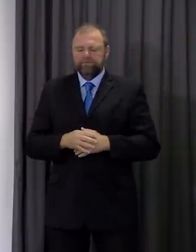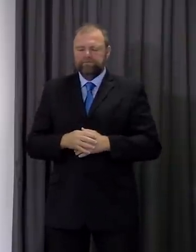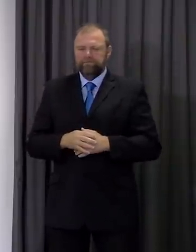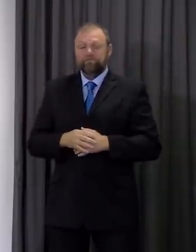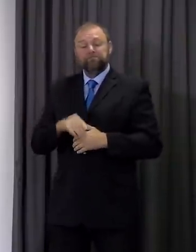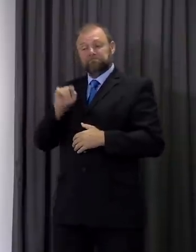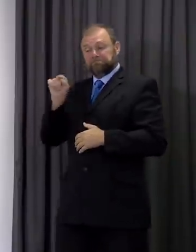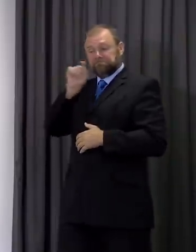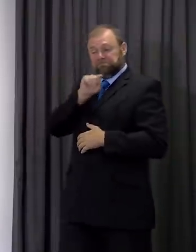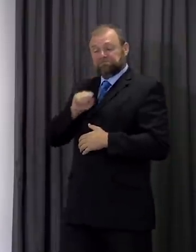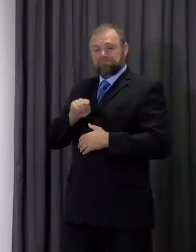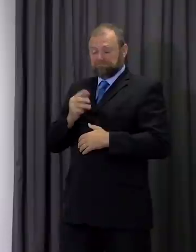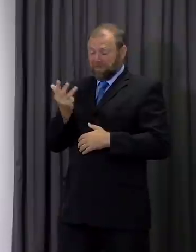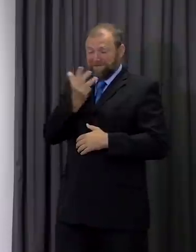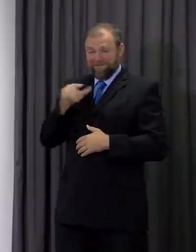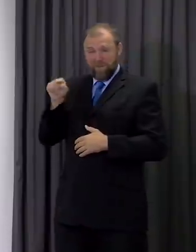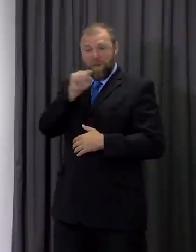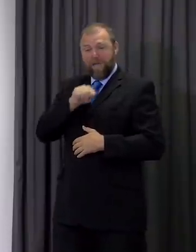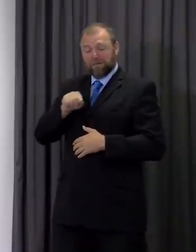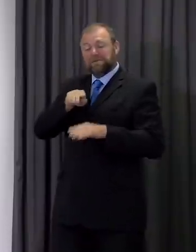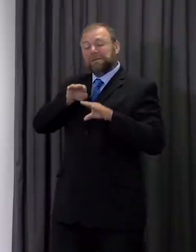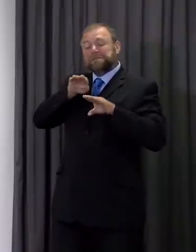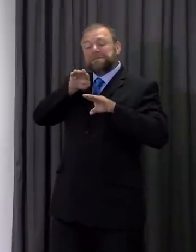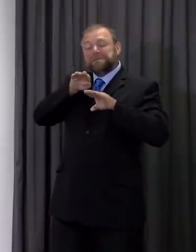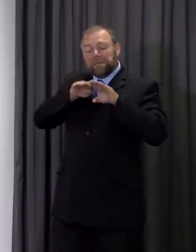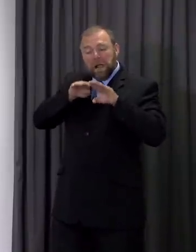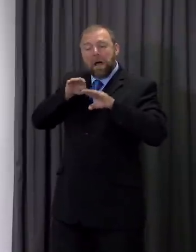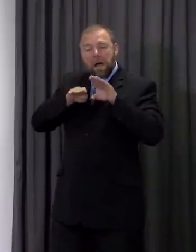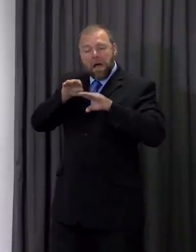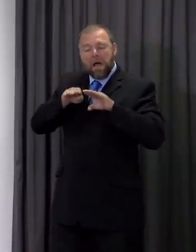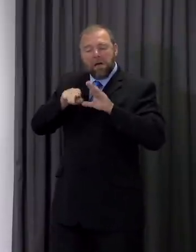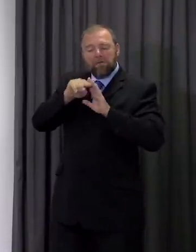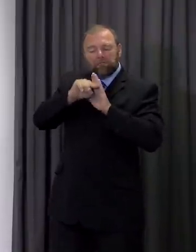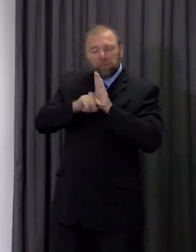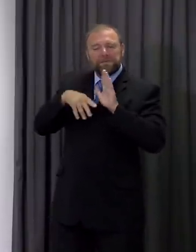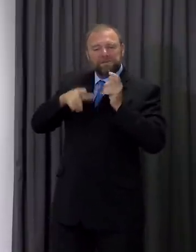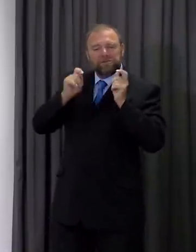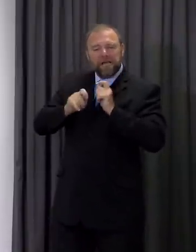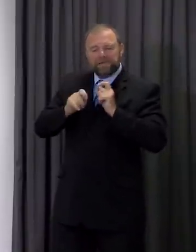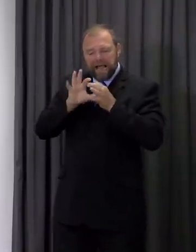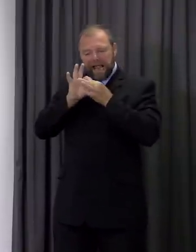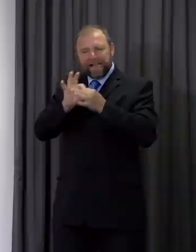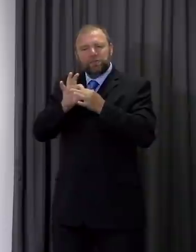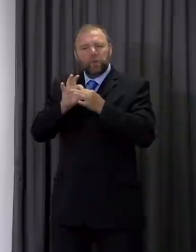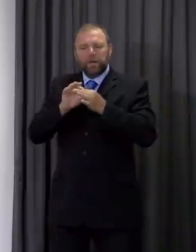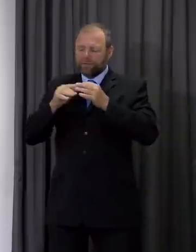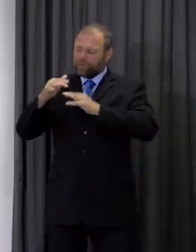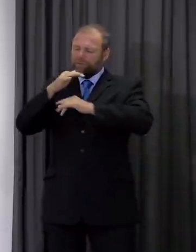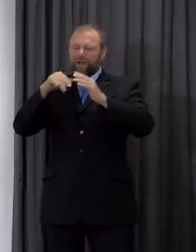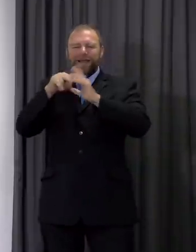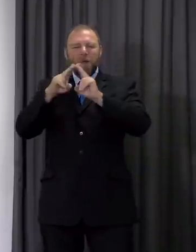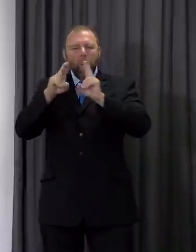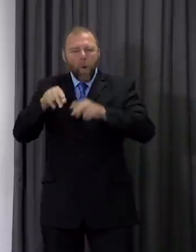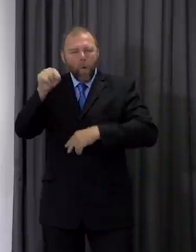the rises in each of the areas including socialising indoors and at home without social distancing and